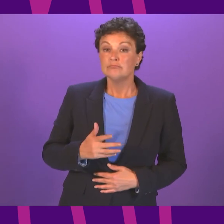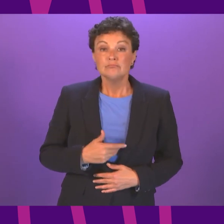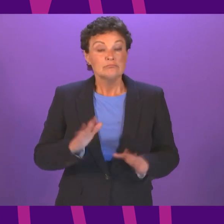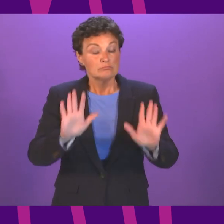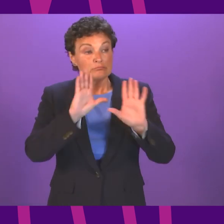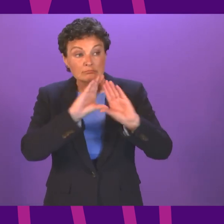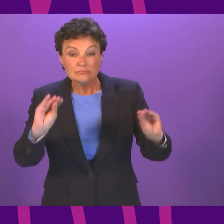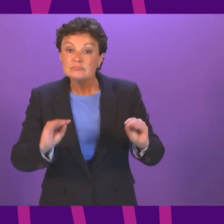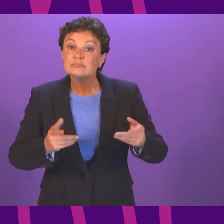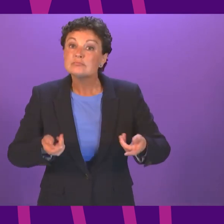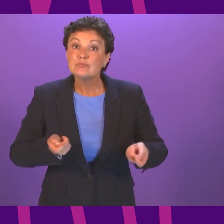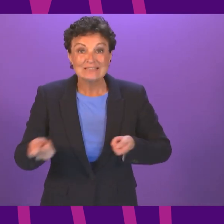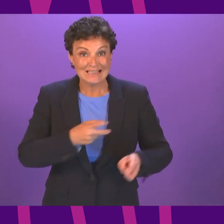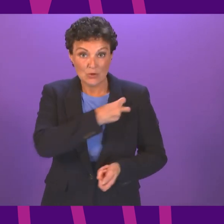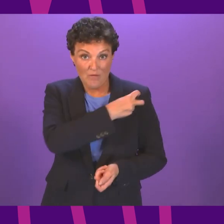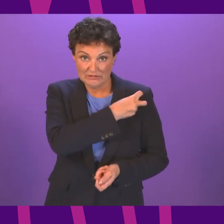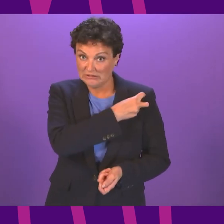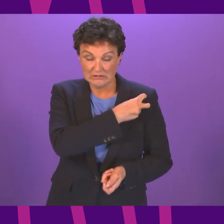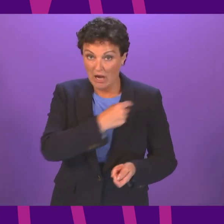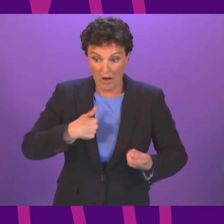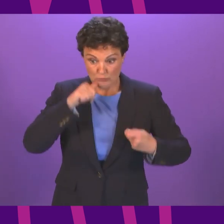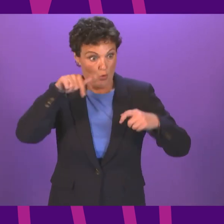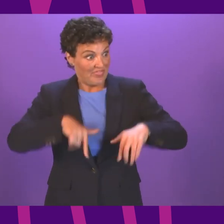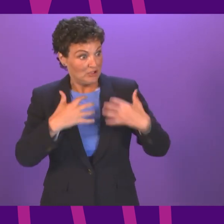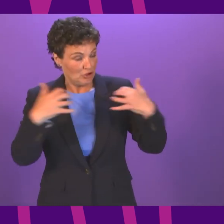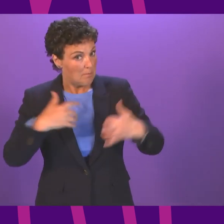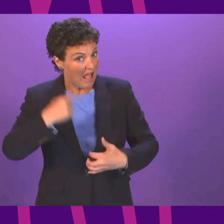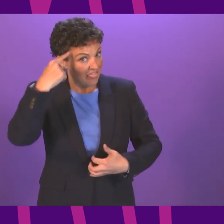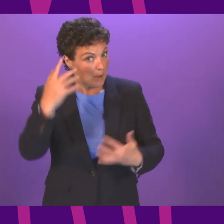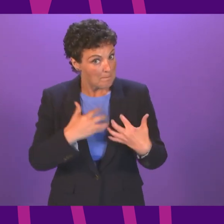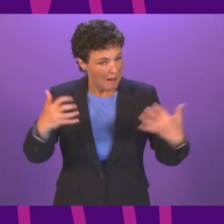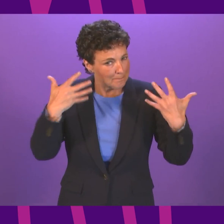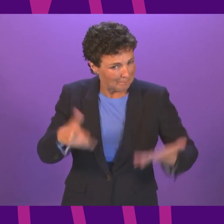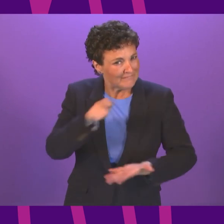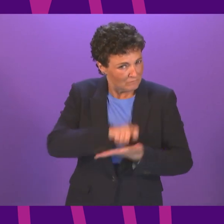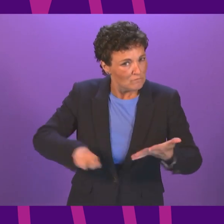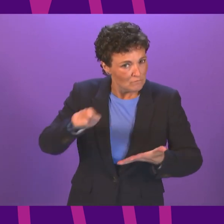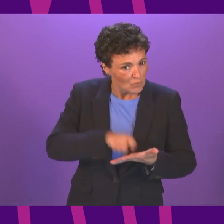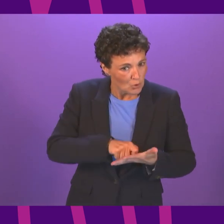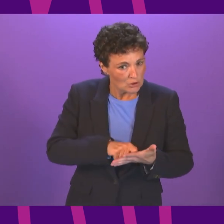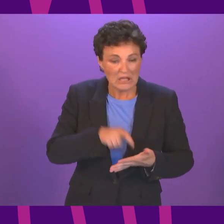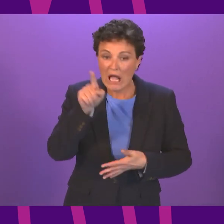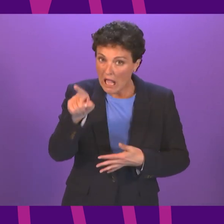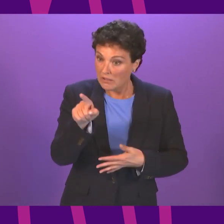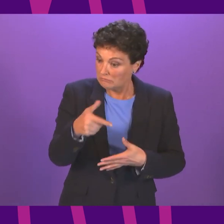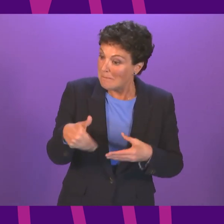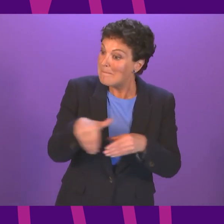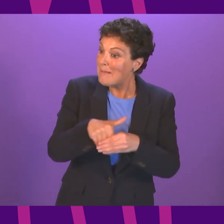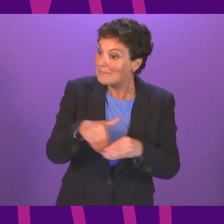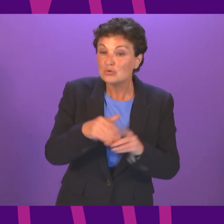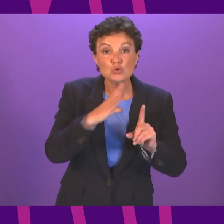but I do understand the Parliament has just had a vote on that matter. And members of the Conservative Party